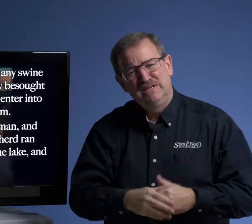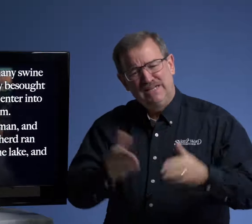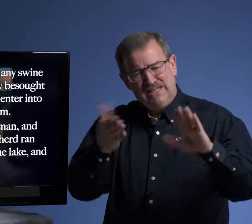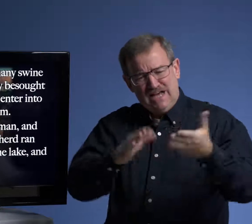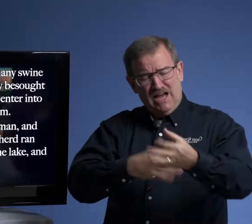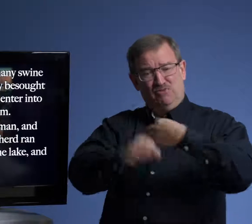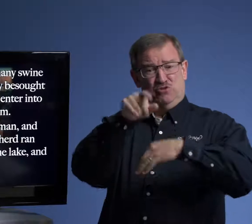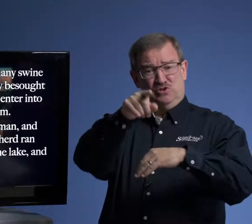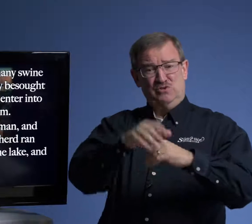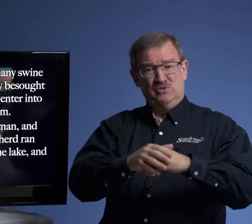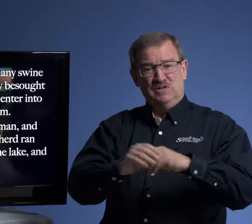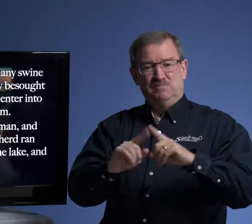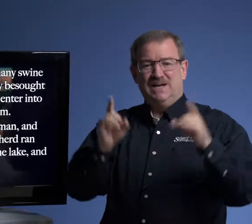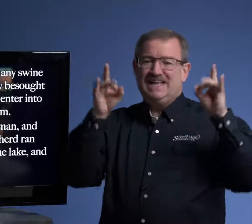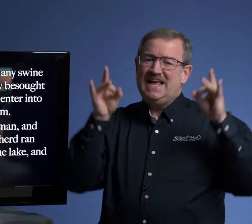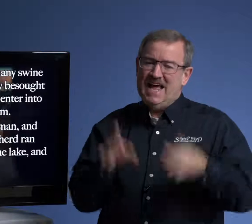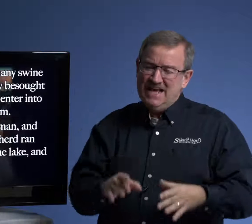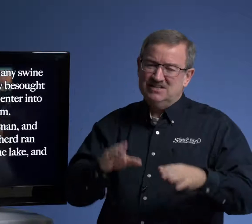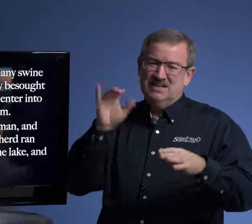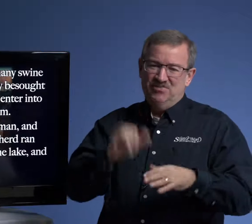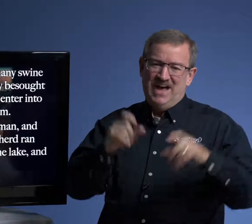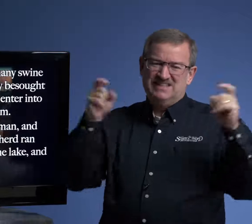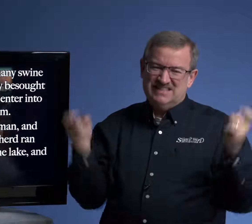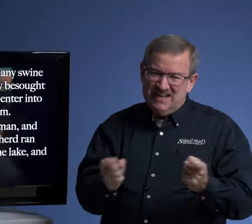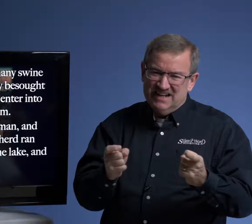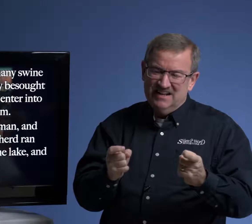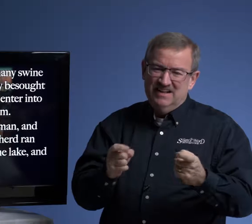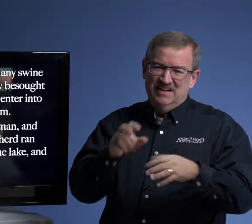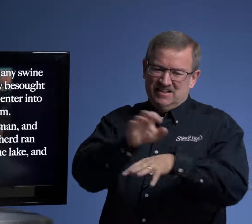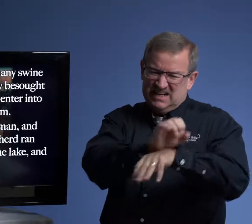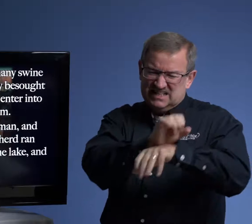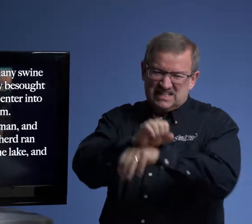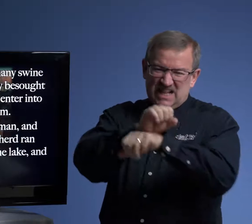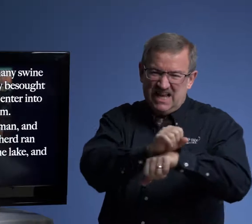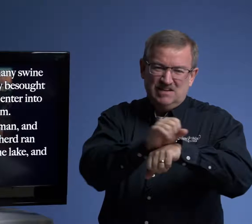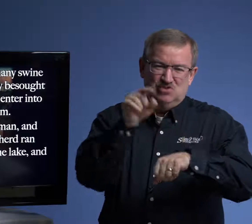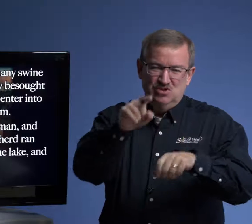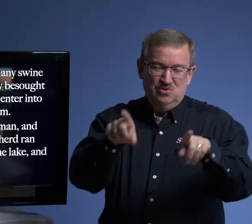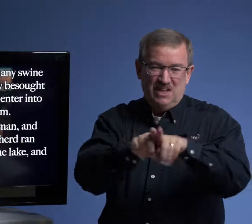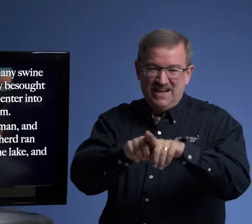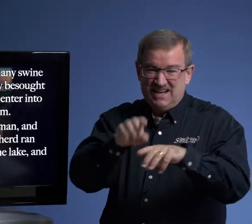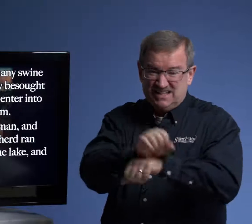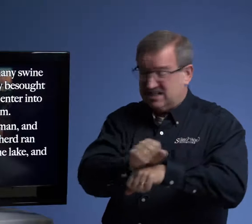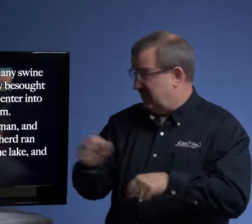He died for you, but he hates that sin that enslaves you like it enslaved